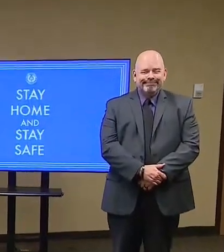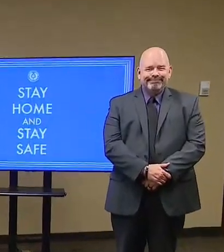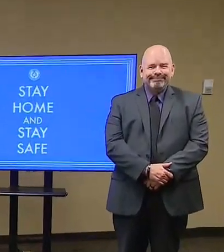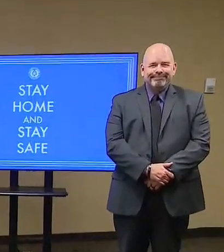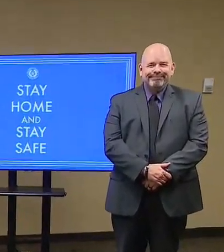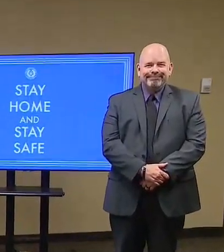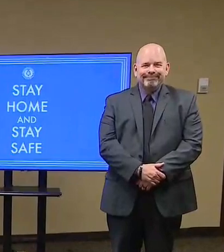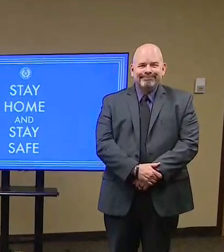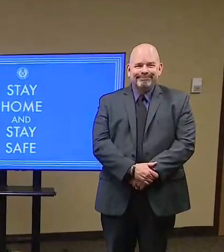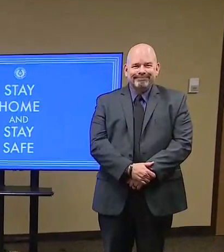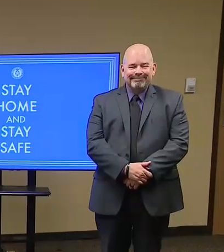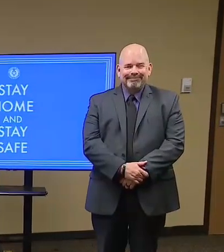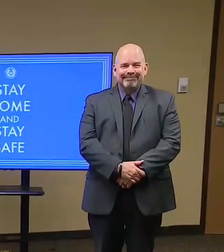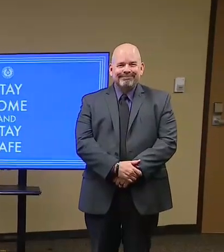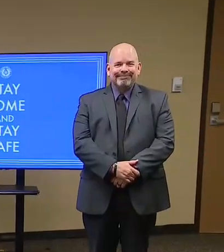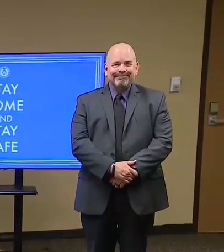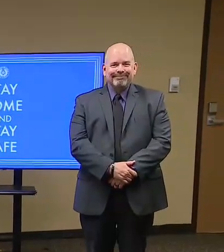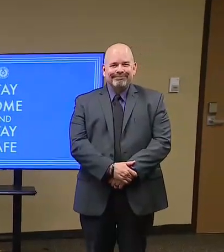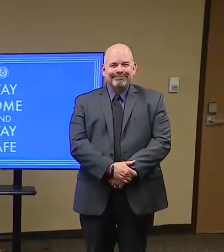I'm ready.